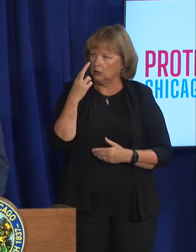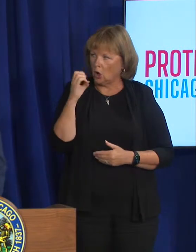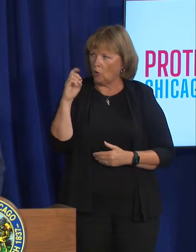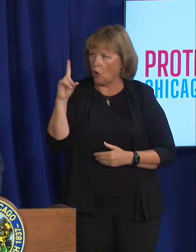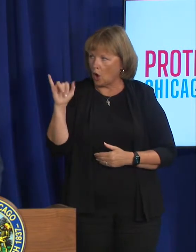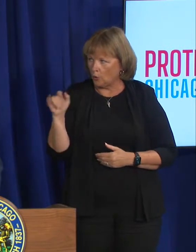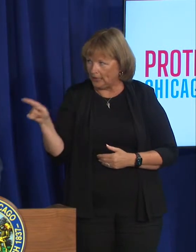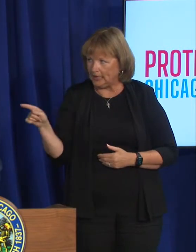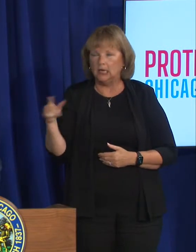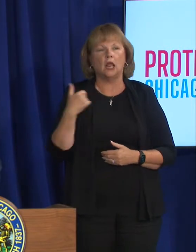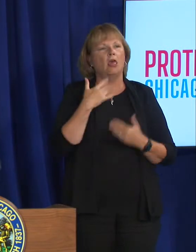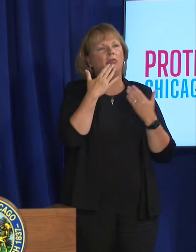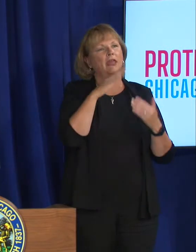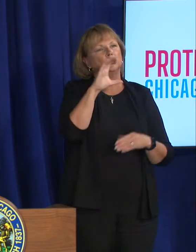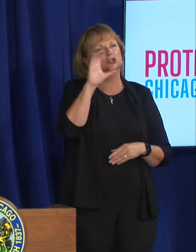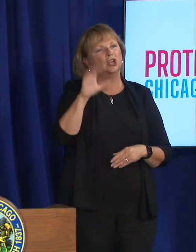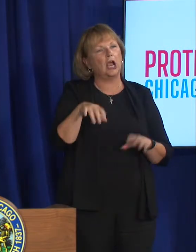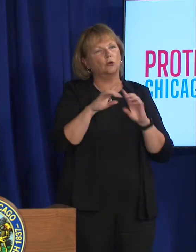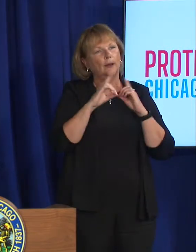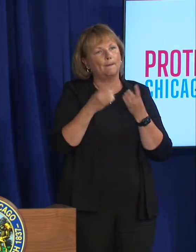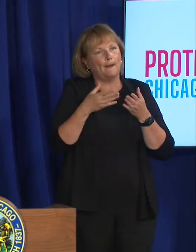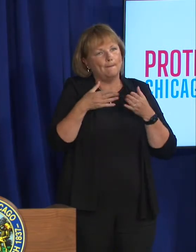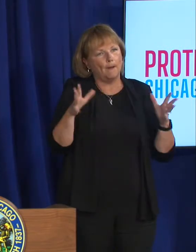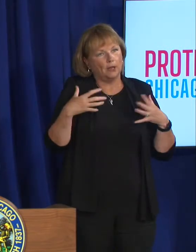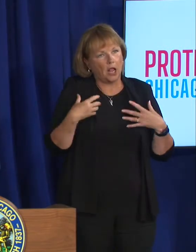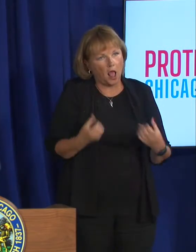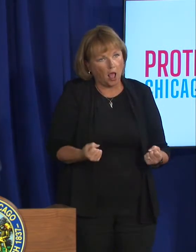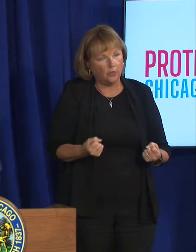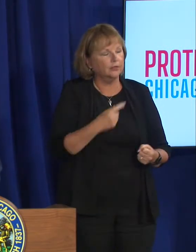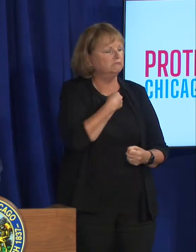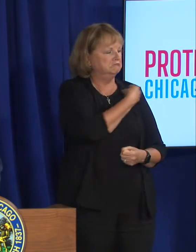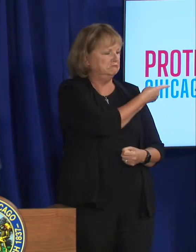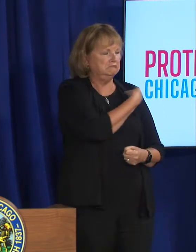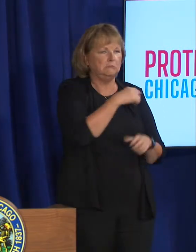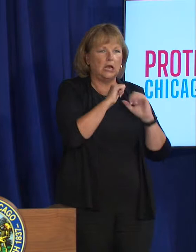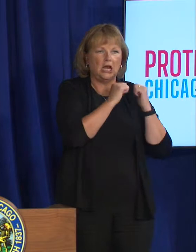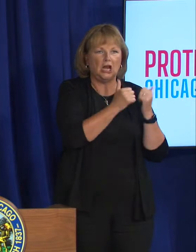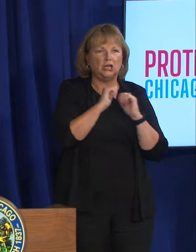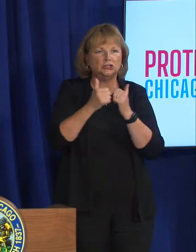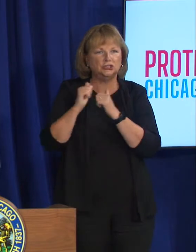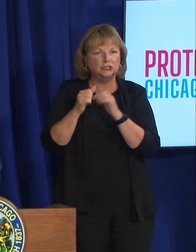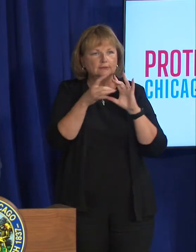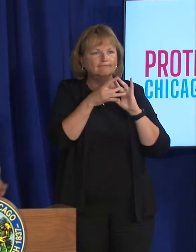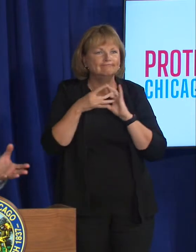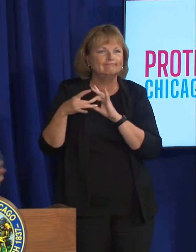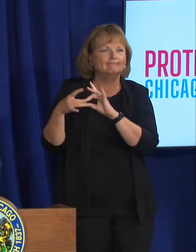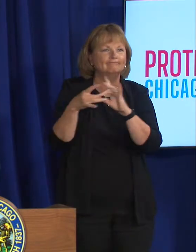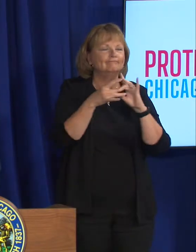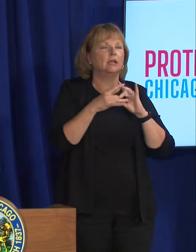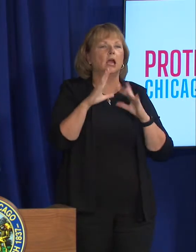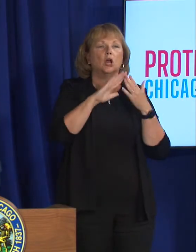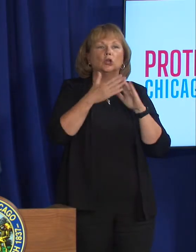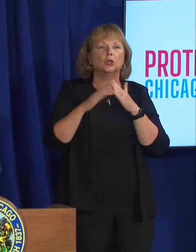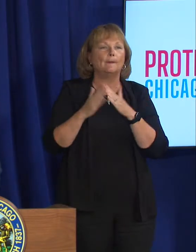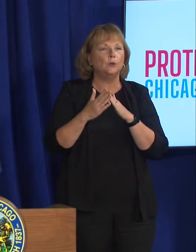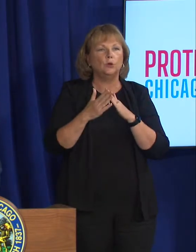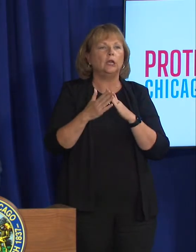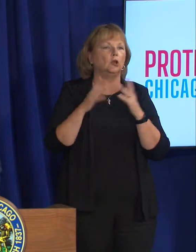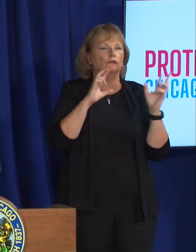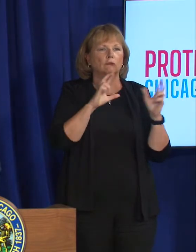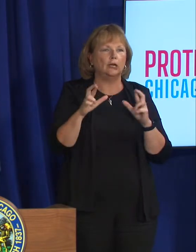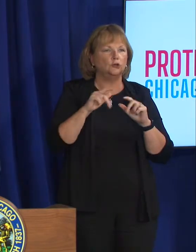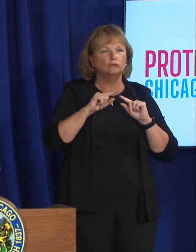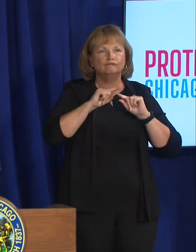Arwady and the Chicago Department of Public Health, partner agencies and community mobilized community